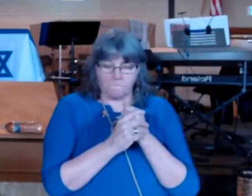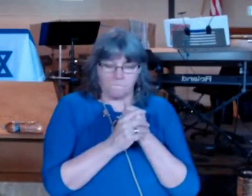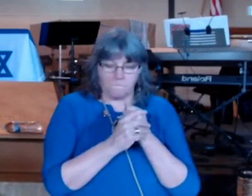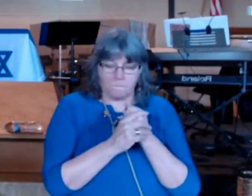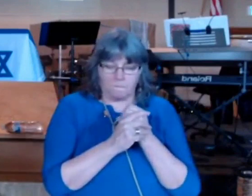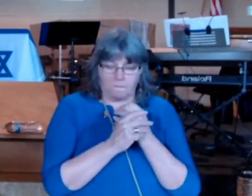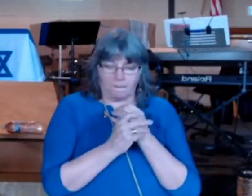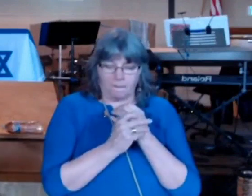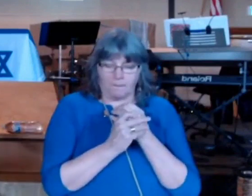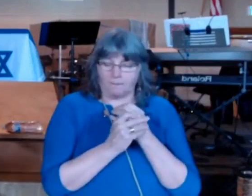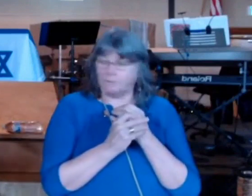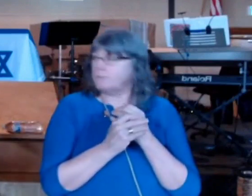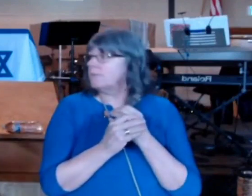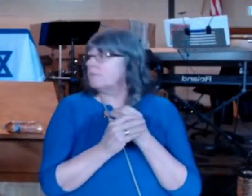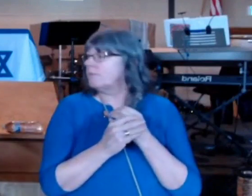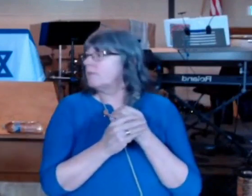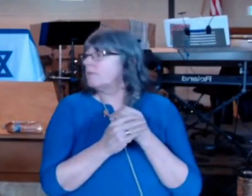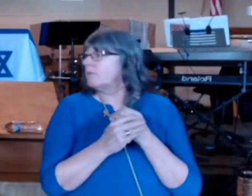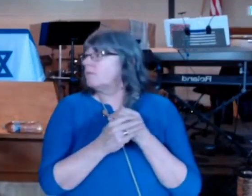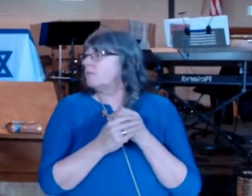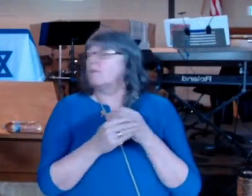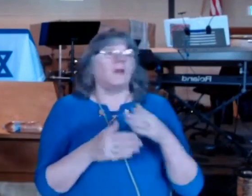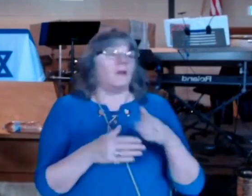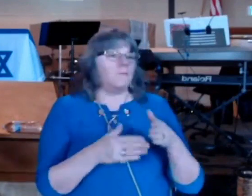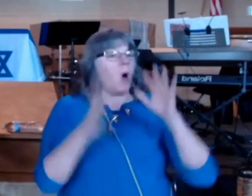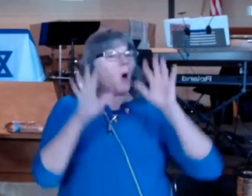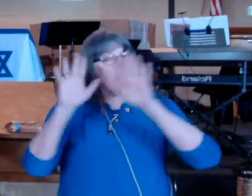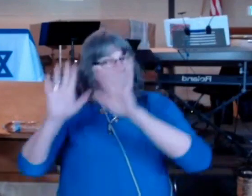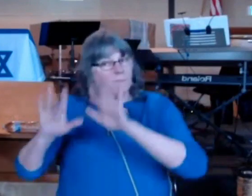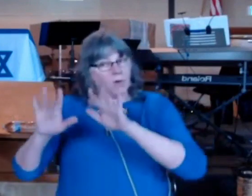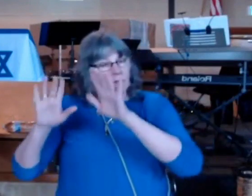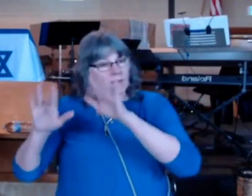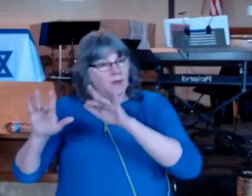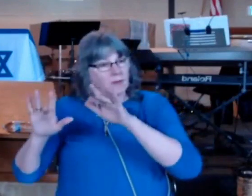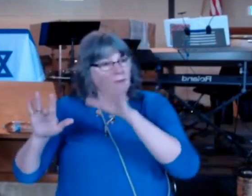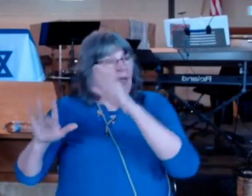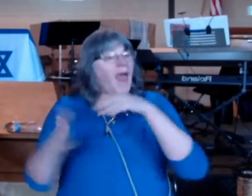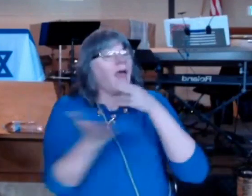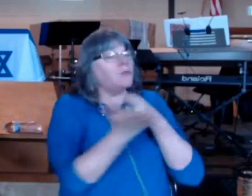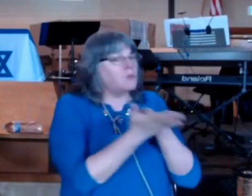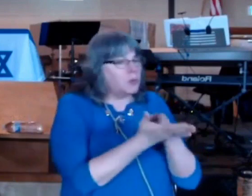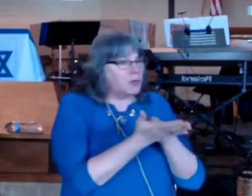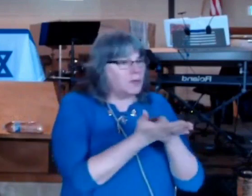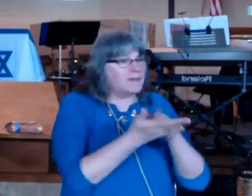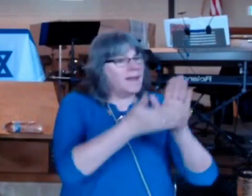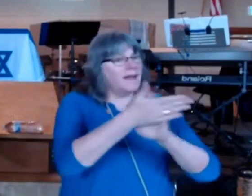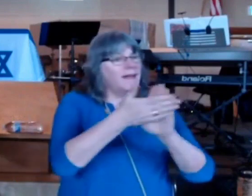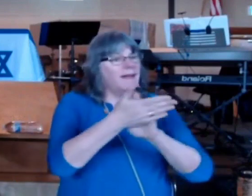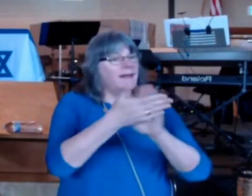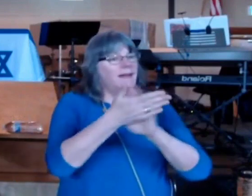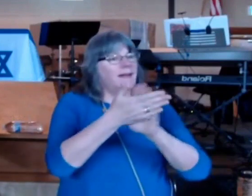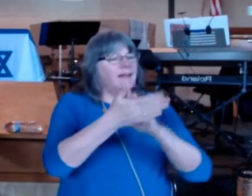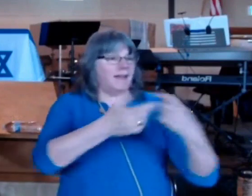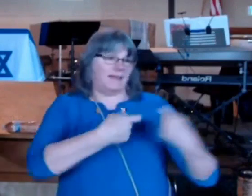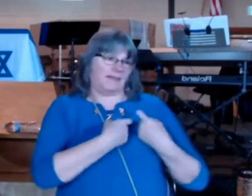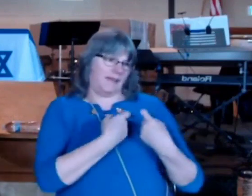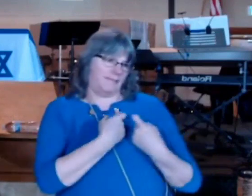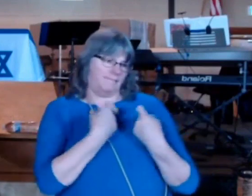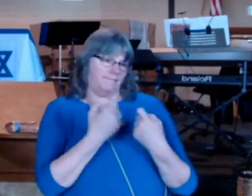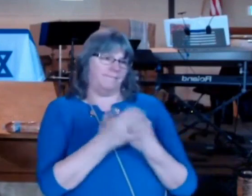by mercy and truth iniquity is purged the truth of the matter will